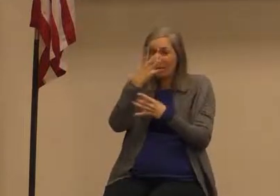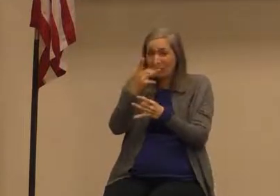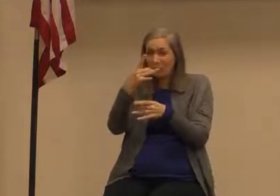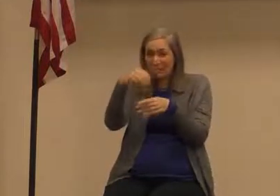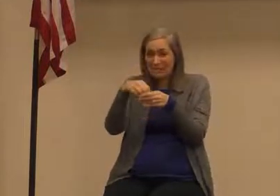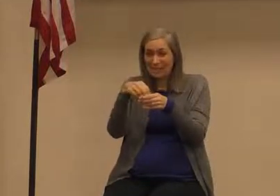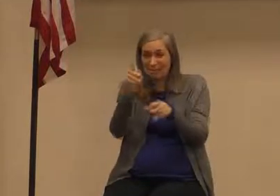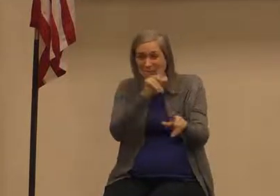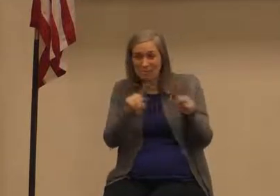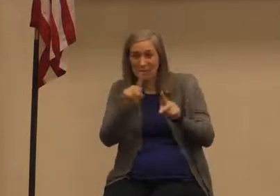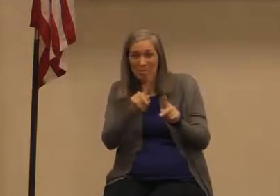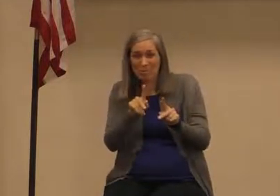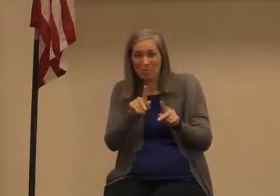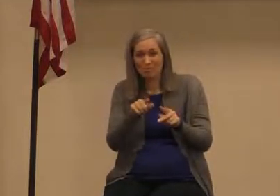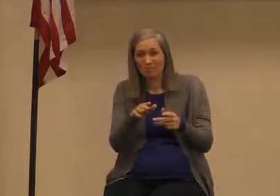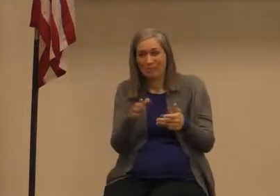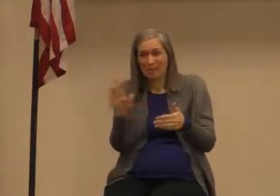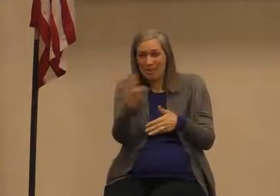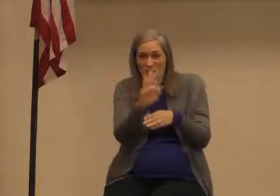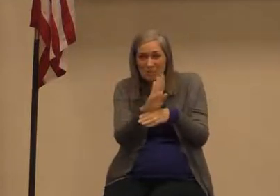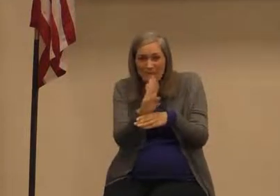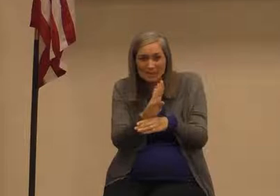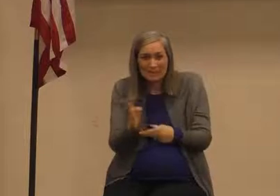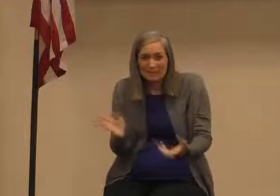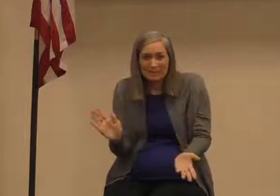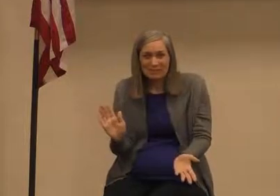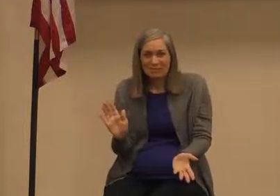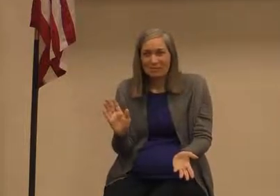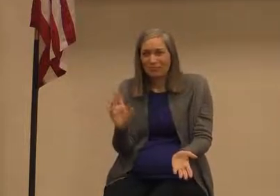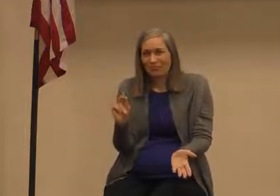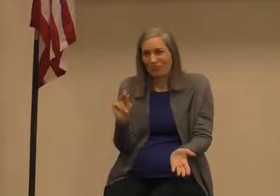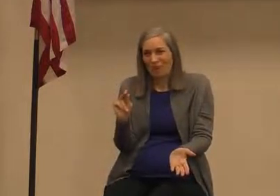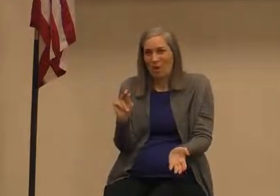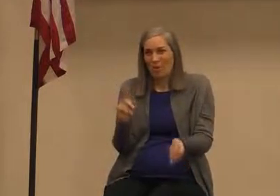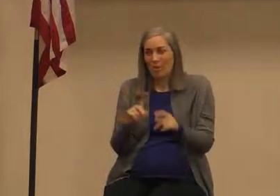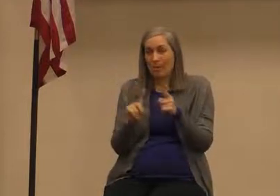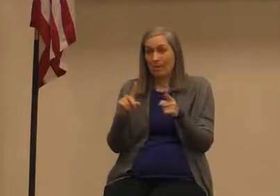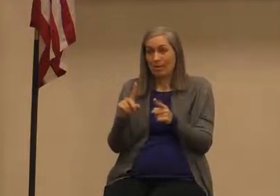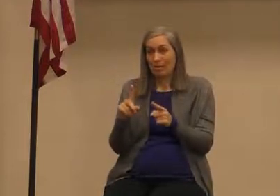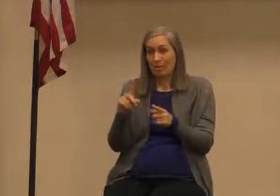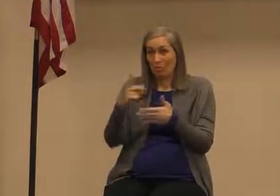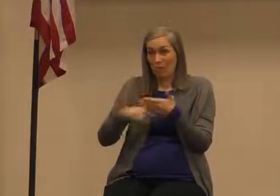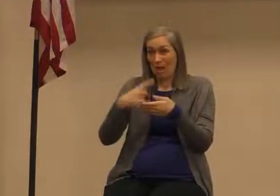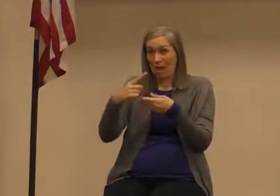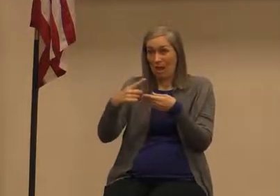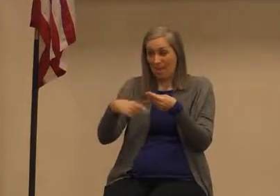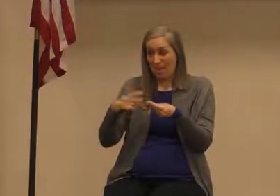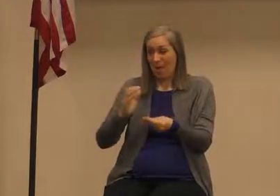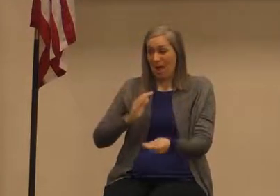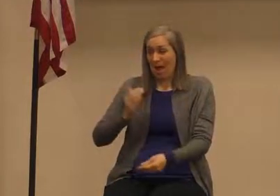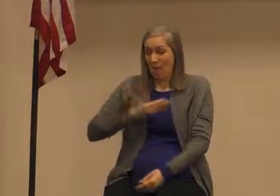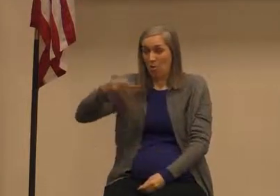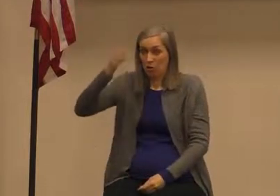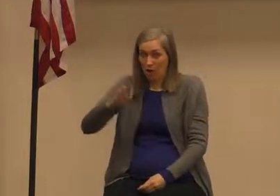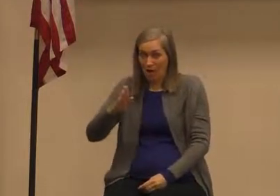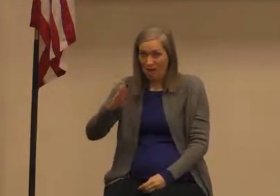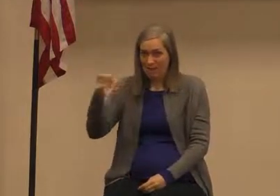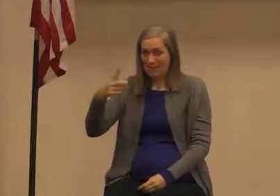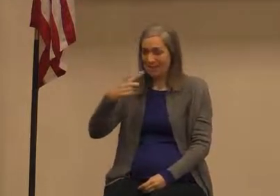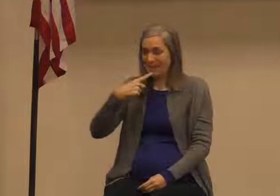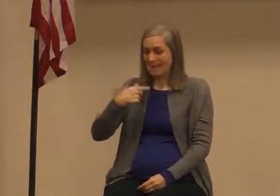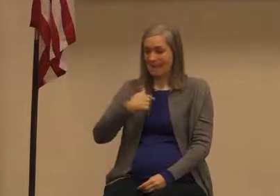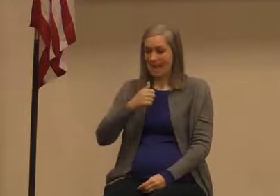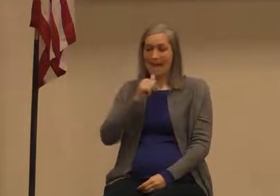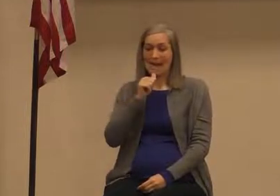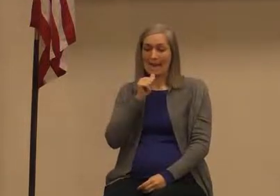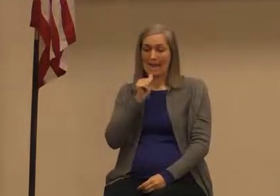in your affairs not to me but what about Yahweh I am he says he says hey